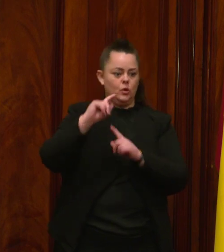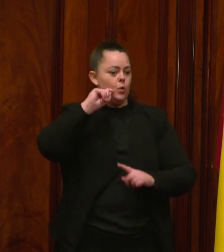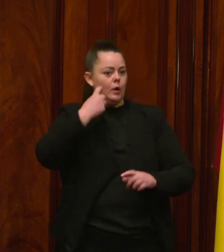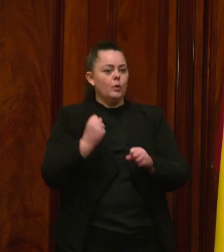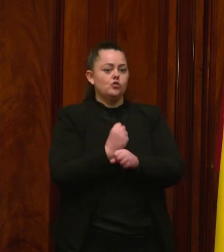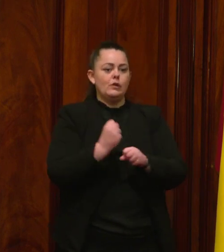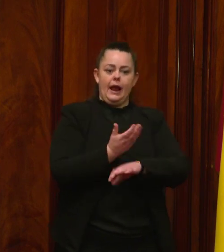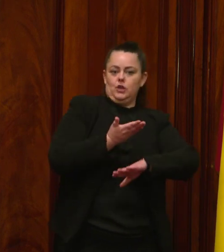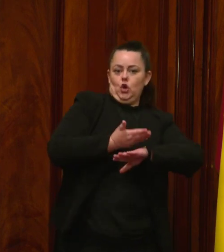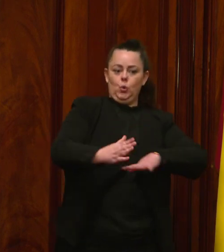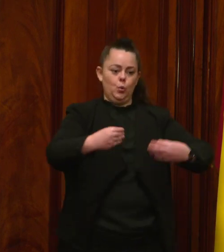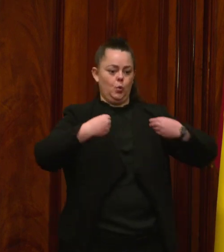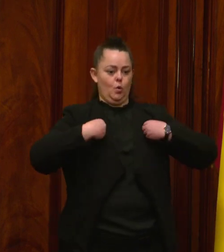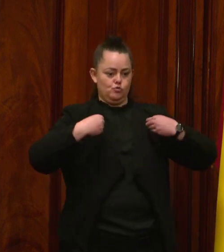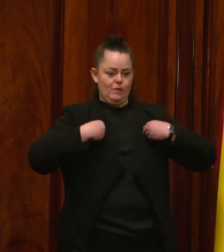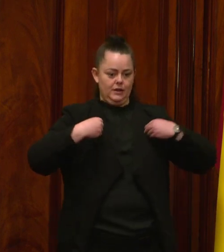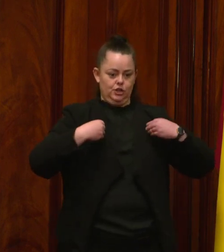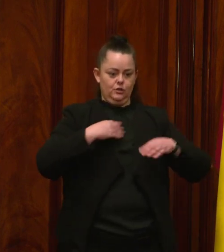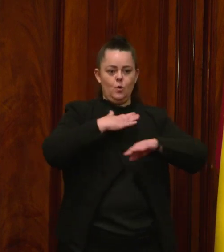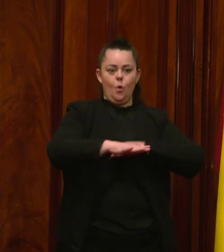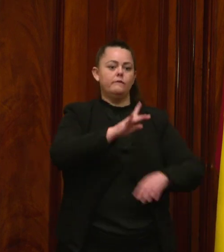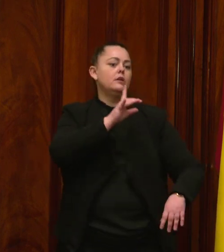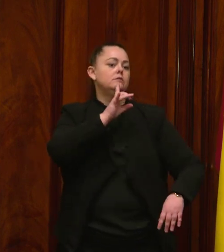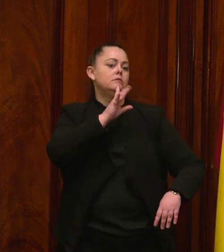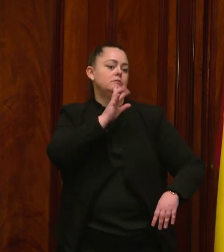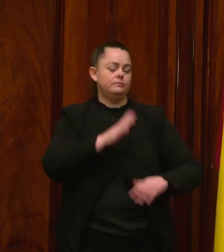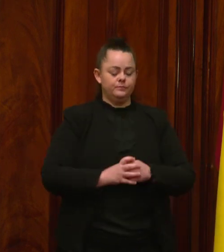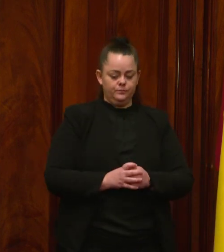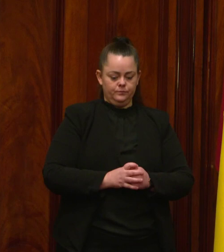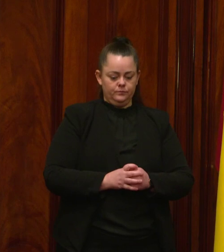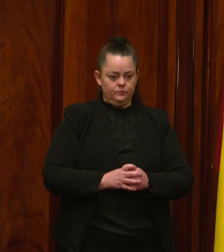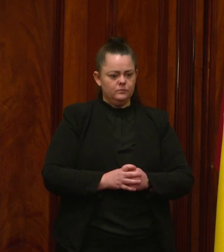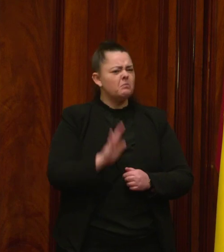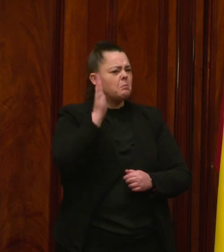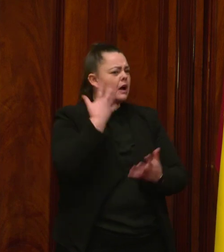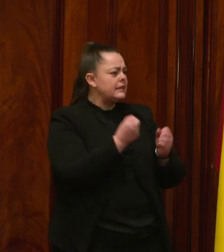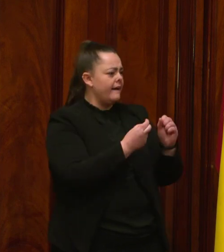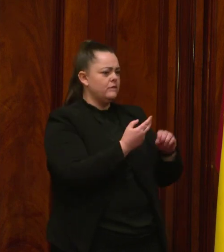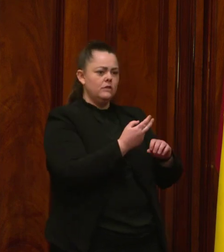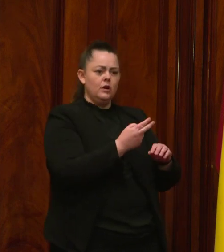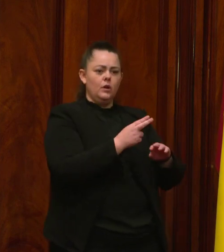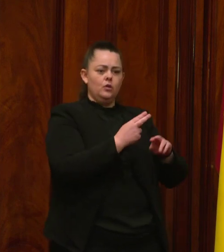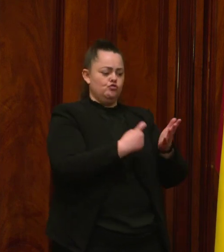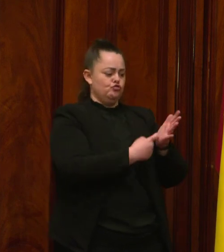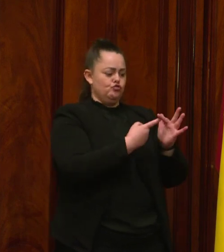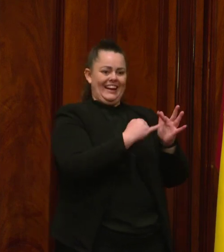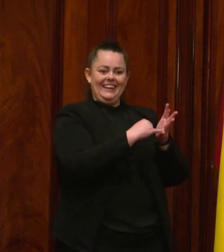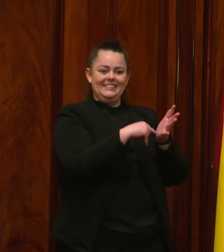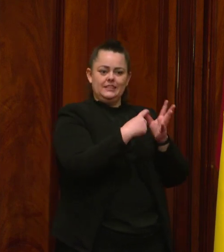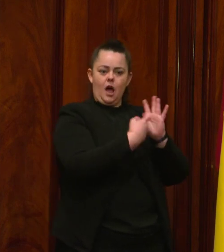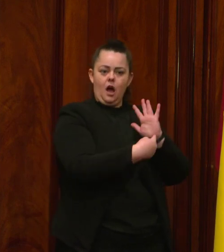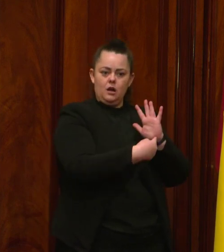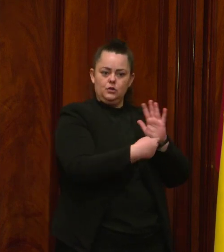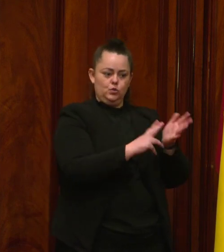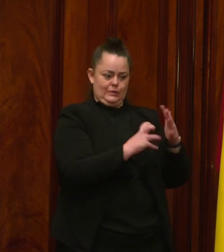It will be seeded with a billion-dollar investment from the existing Restart New South Wales Fund with the aim of accelerating investment in